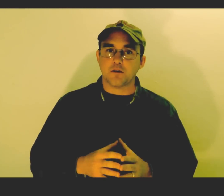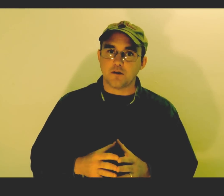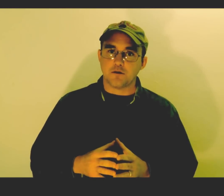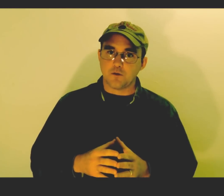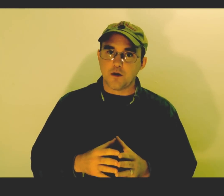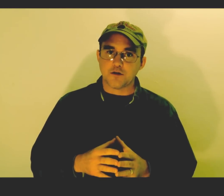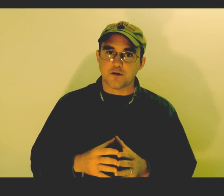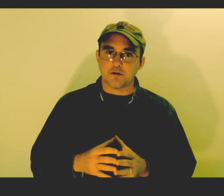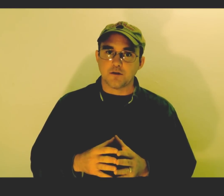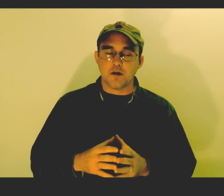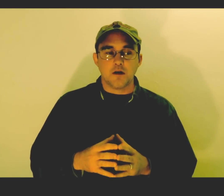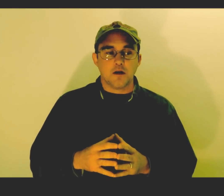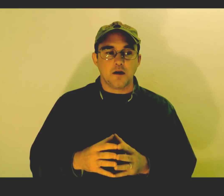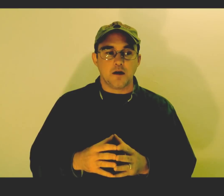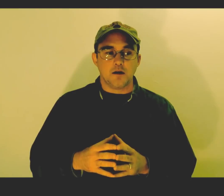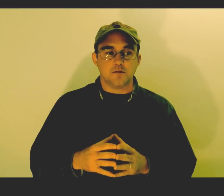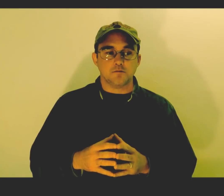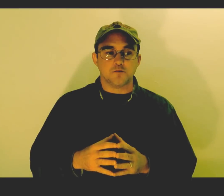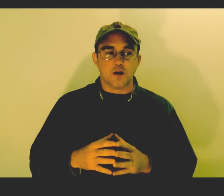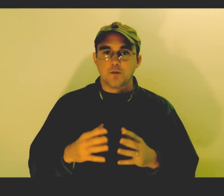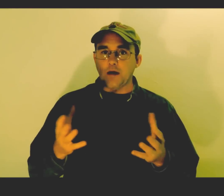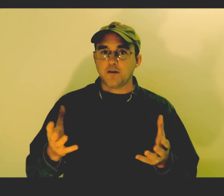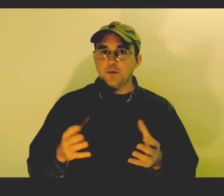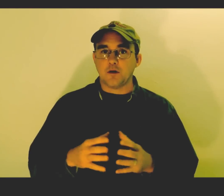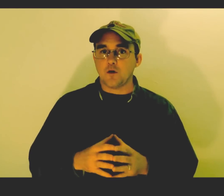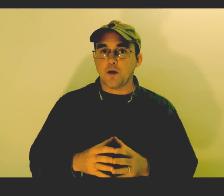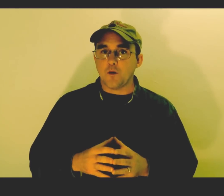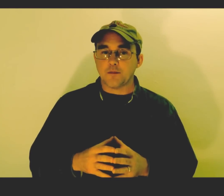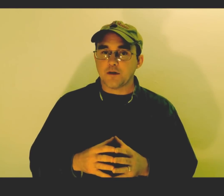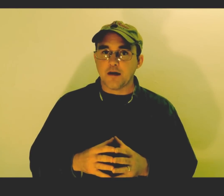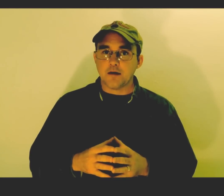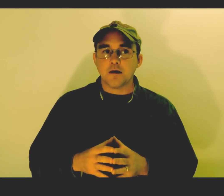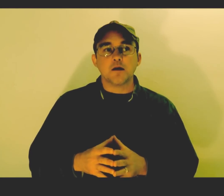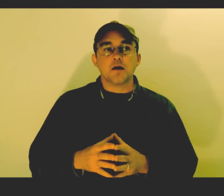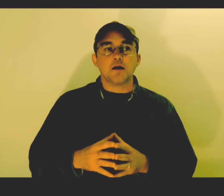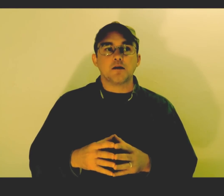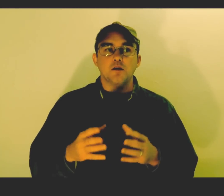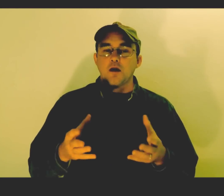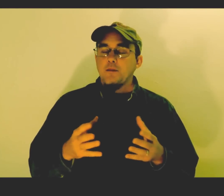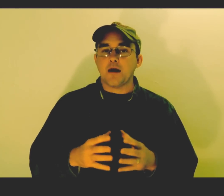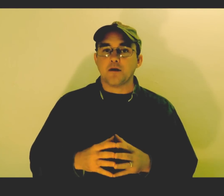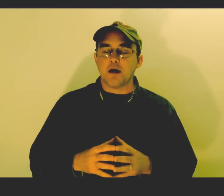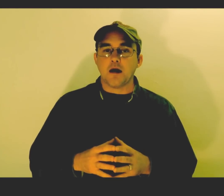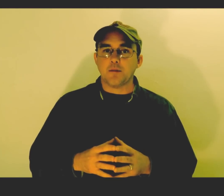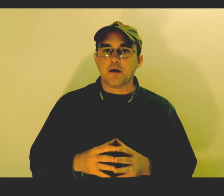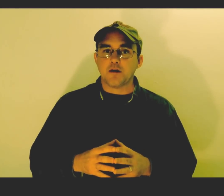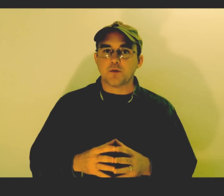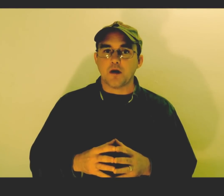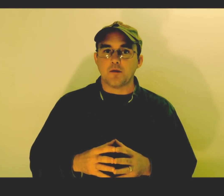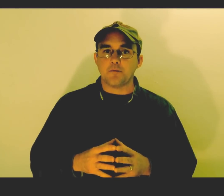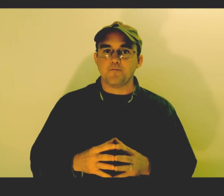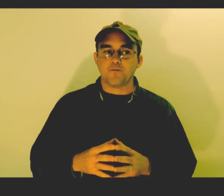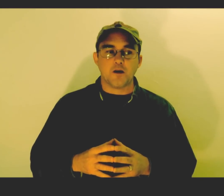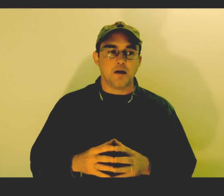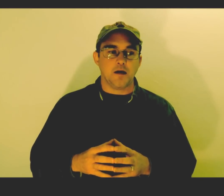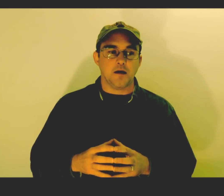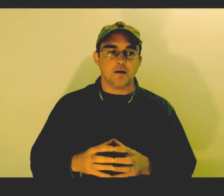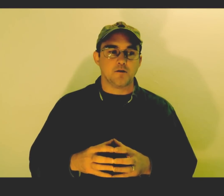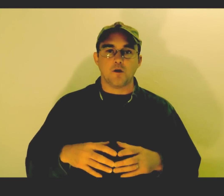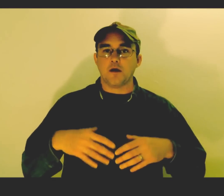series of questions. A gentleman asked me on my website, you know, I'm having a high pH problem, and so I